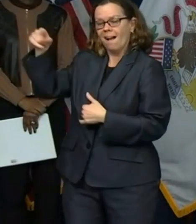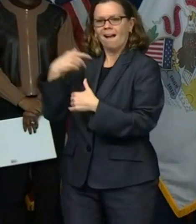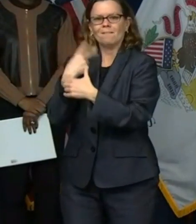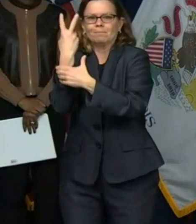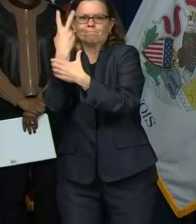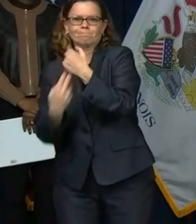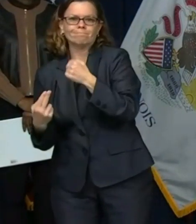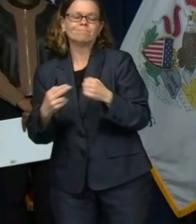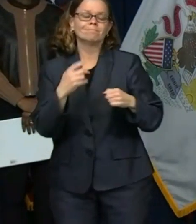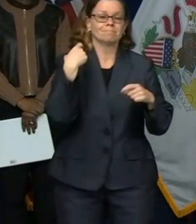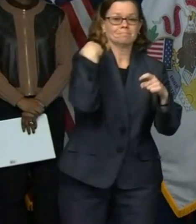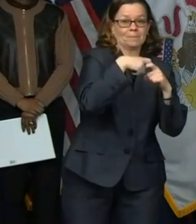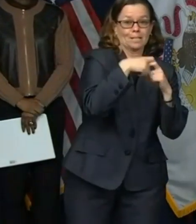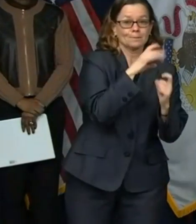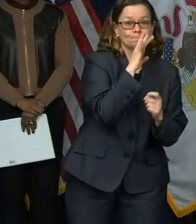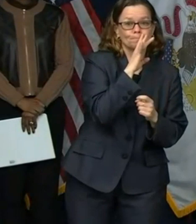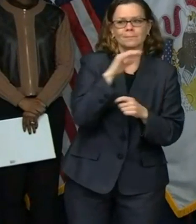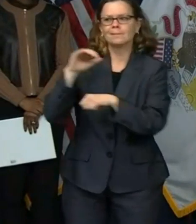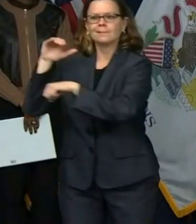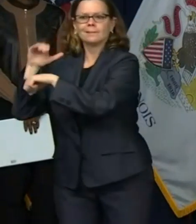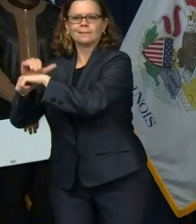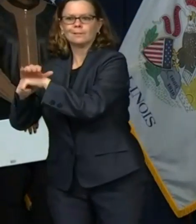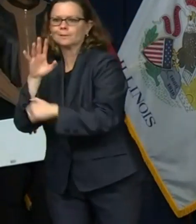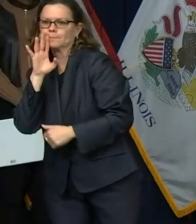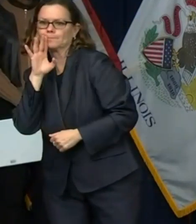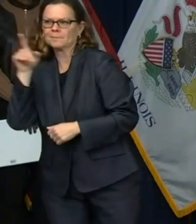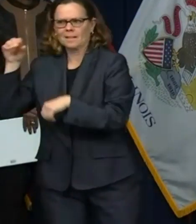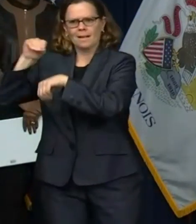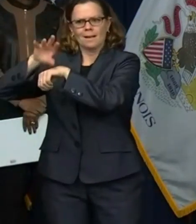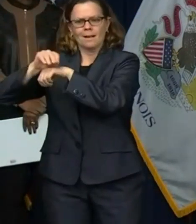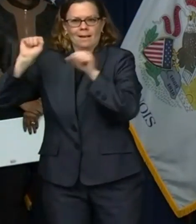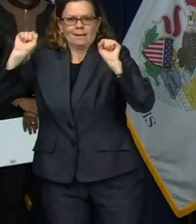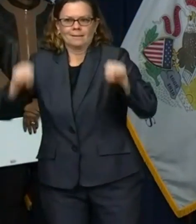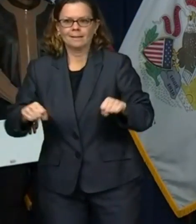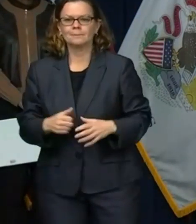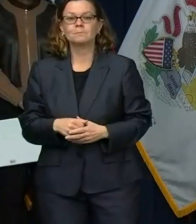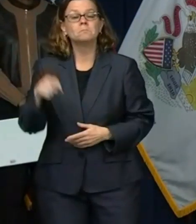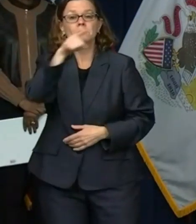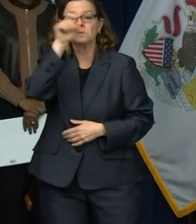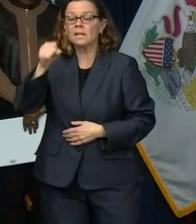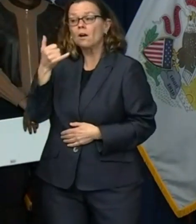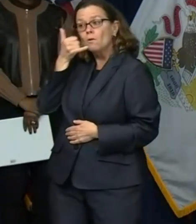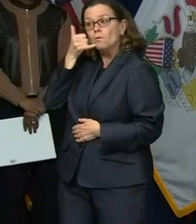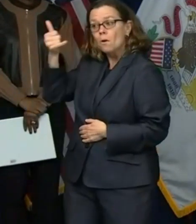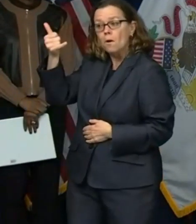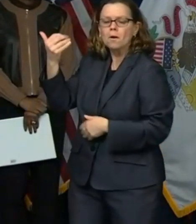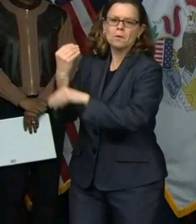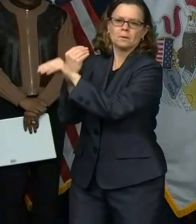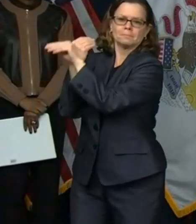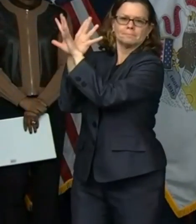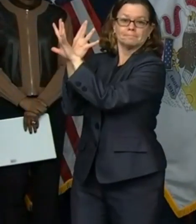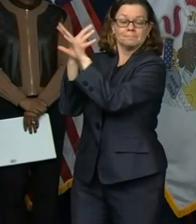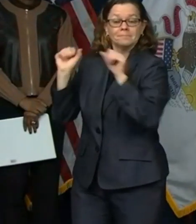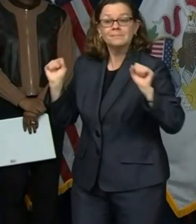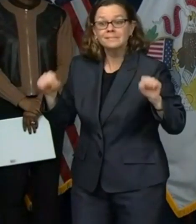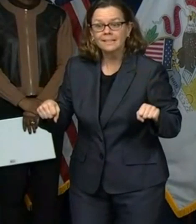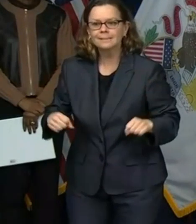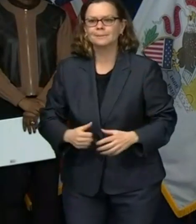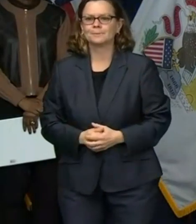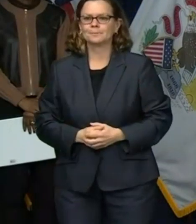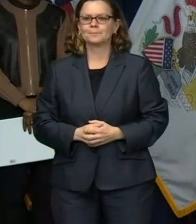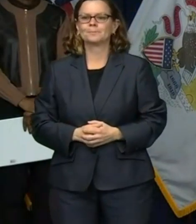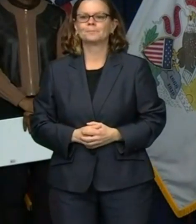there has been an increased need of for services which can only be expected to rise we're hearing from